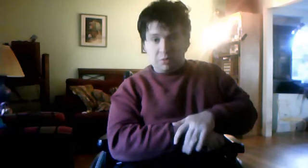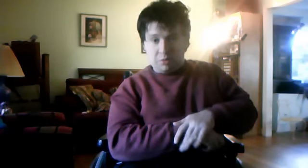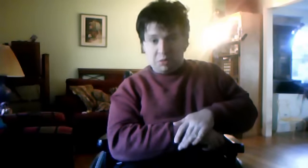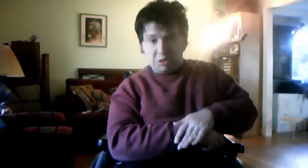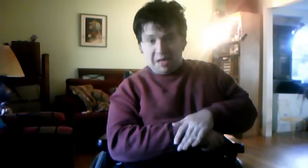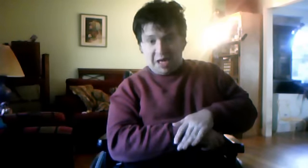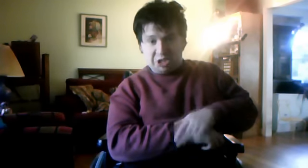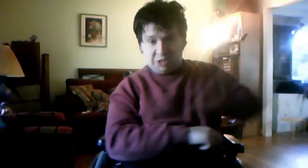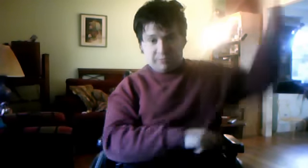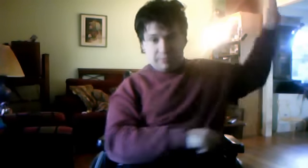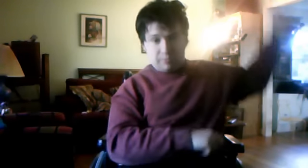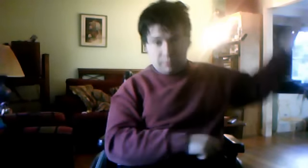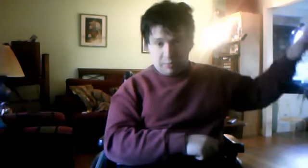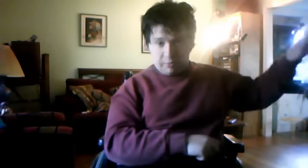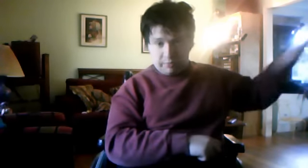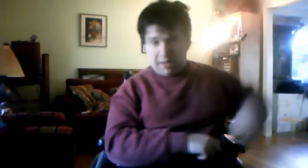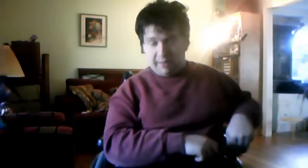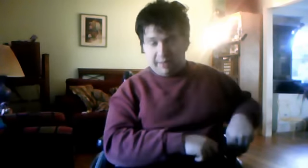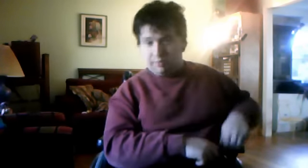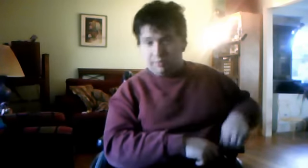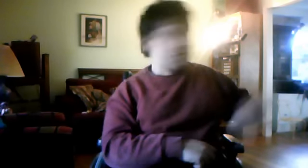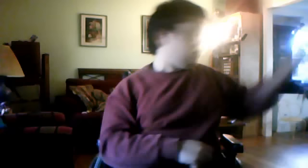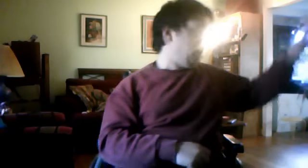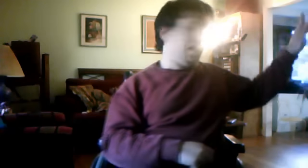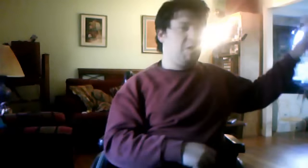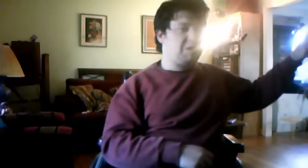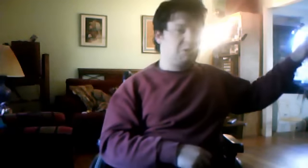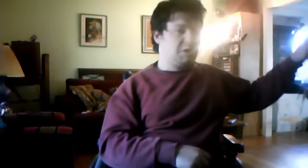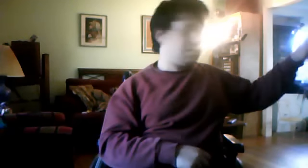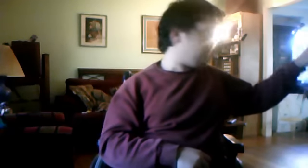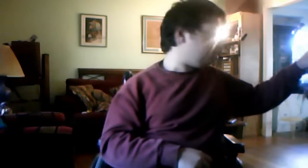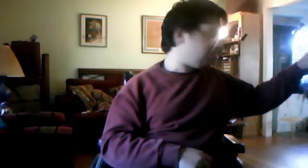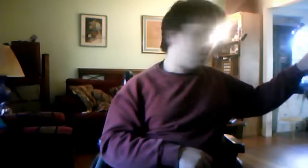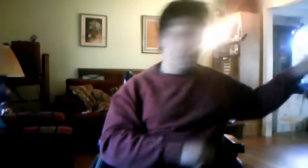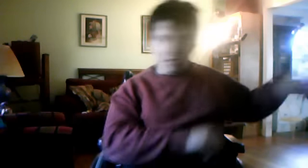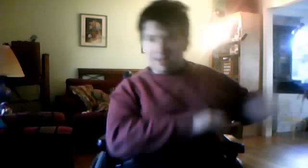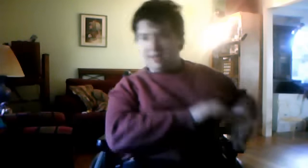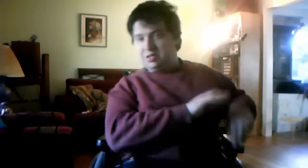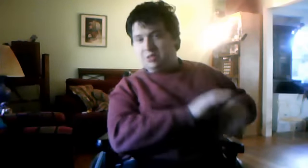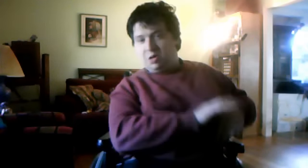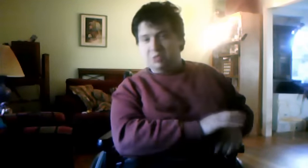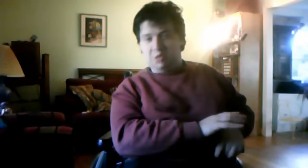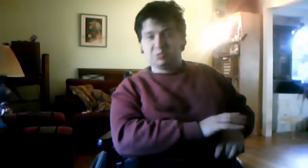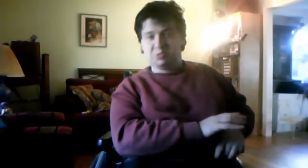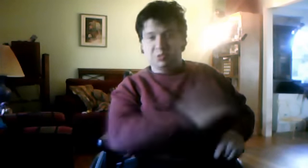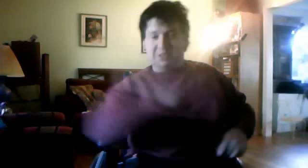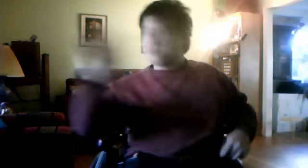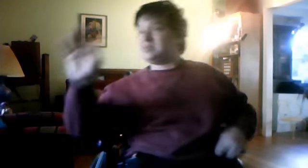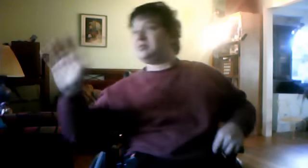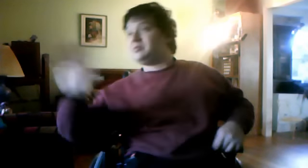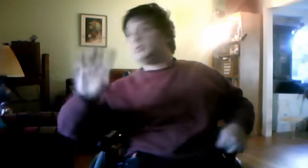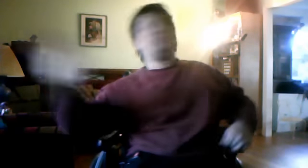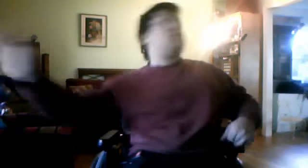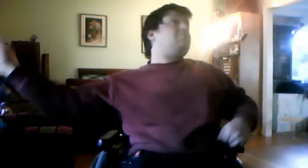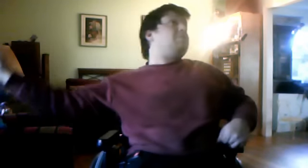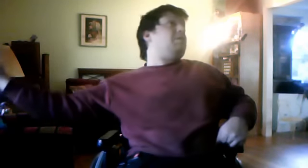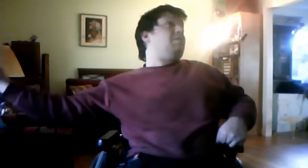your reaction, okay, and always look, don't, don't do this, don't, you know,